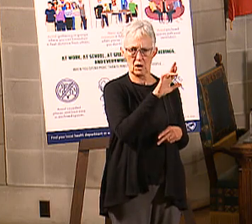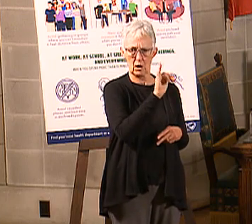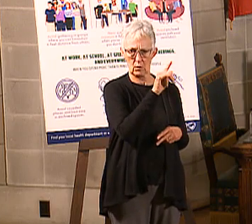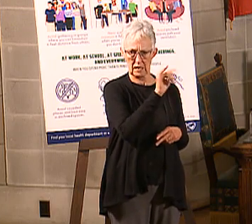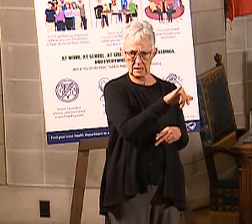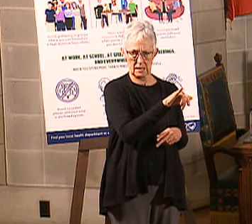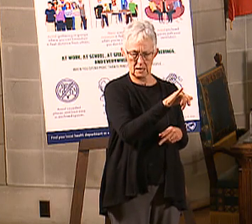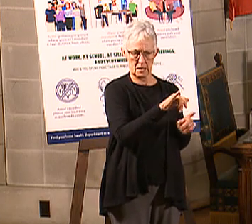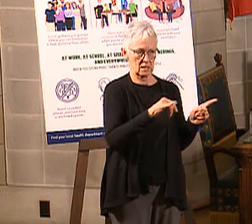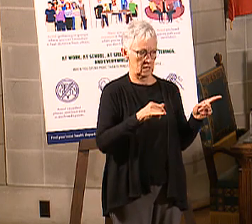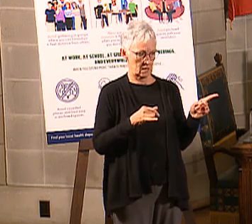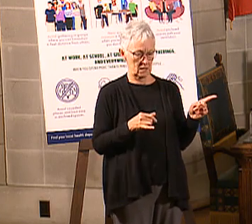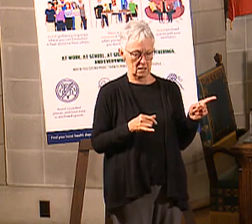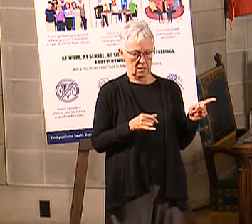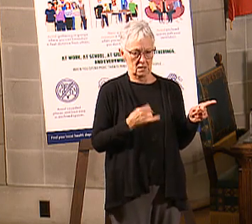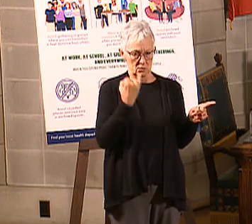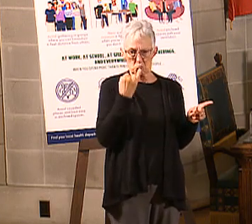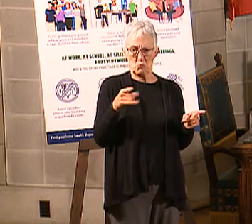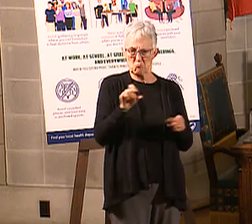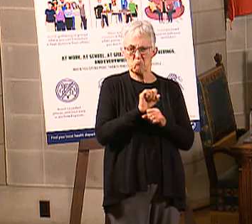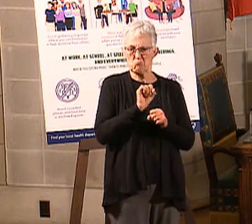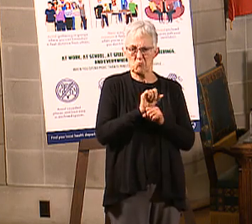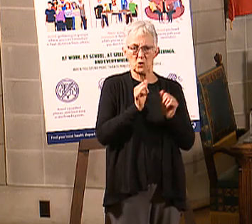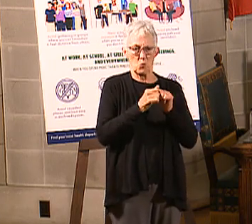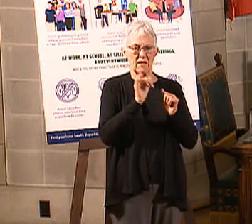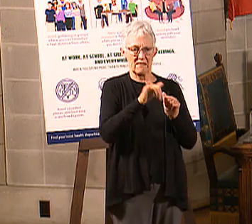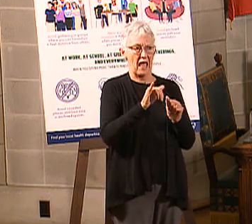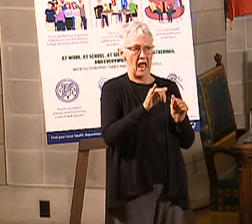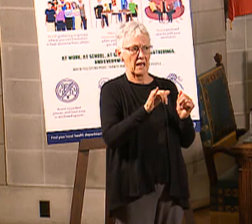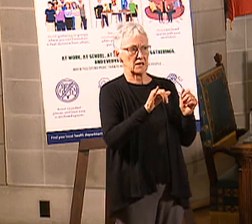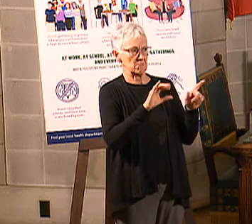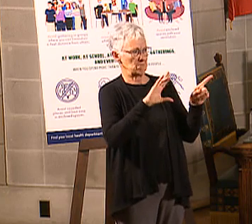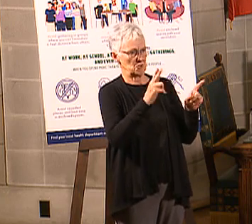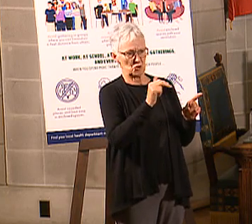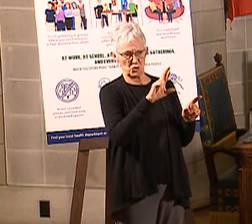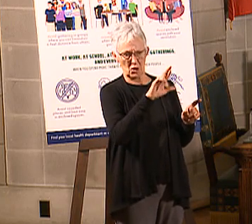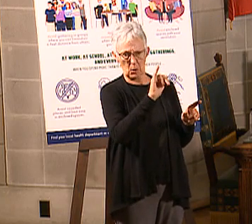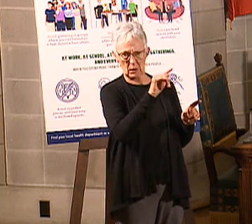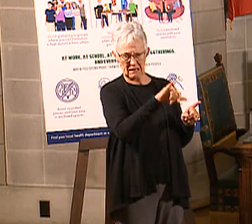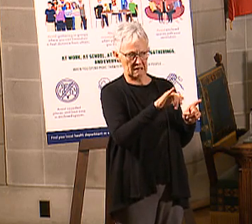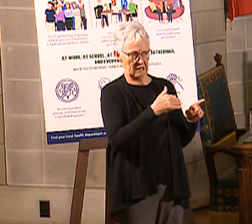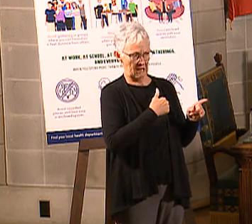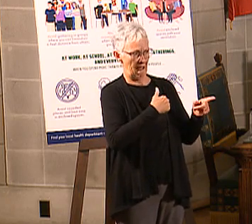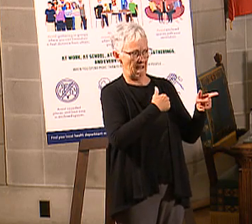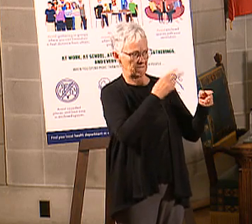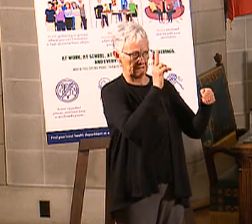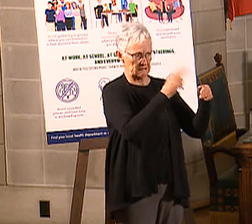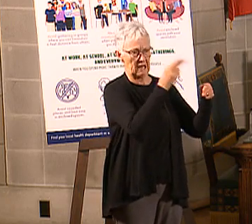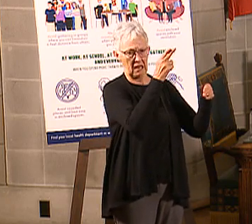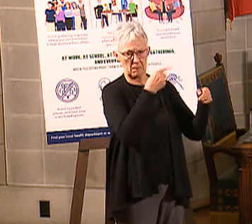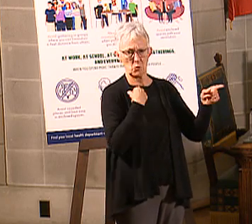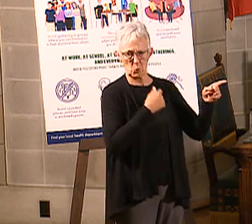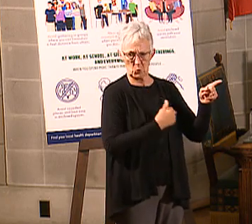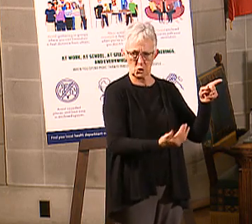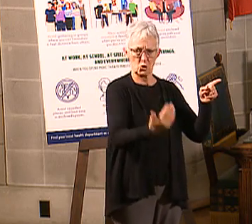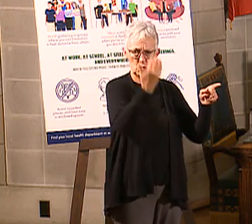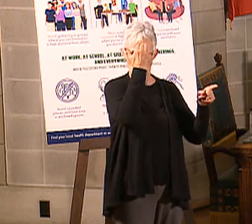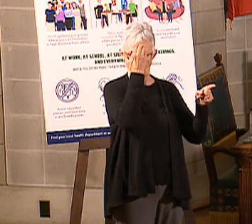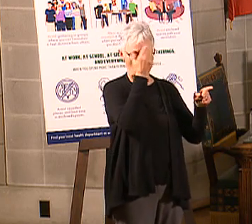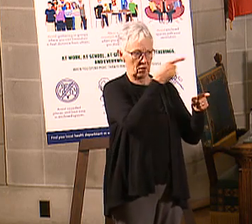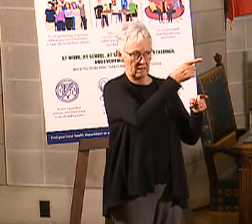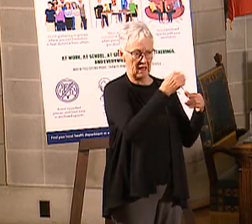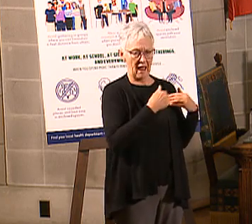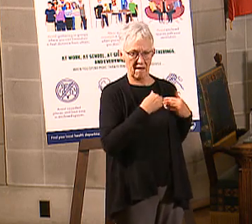We're going, so if you're working with a recognized public charity, so an entity that has what in tax lingo is known as